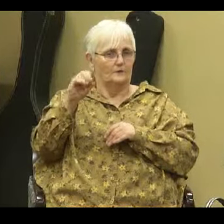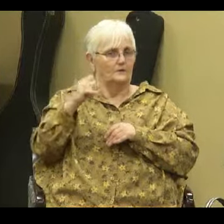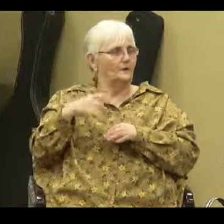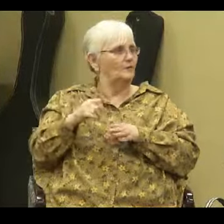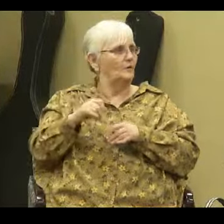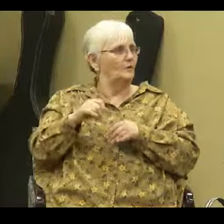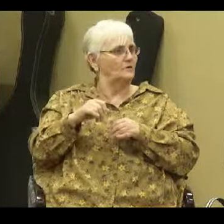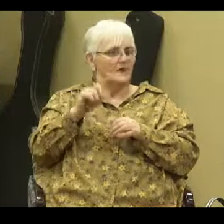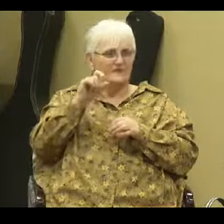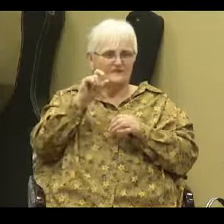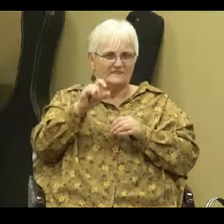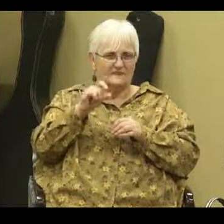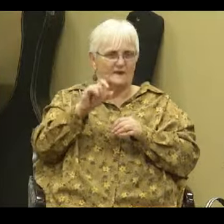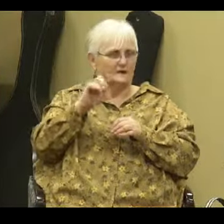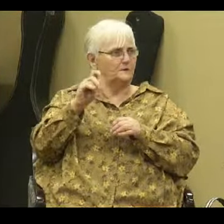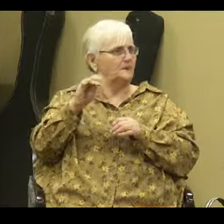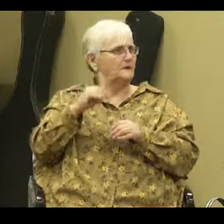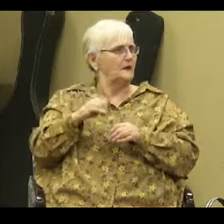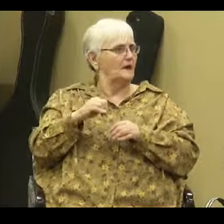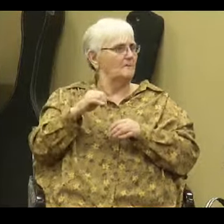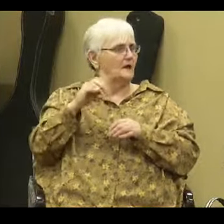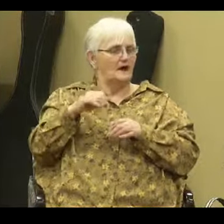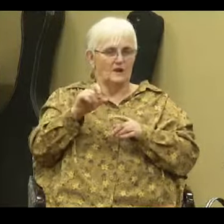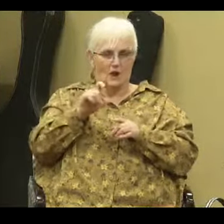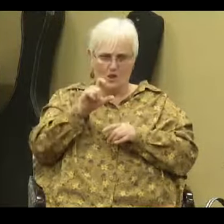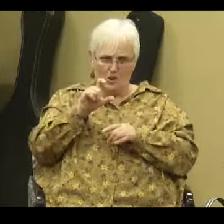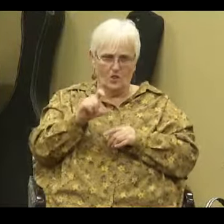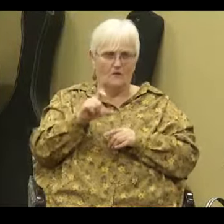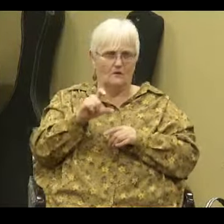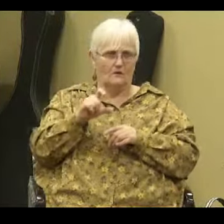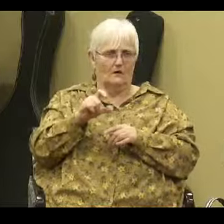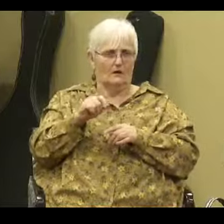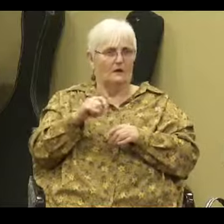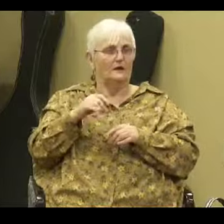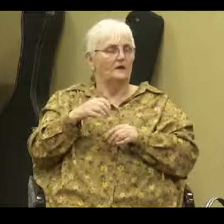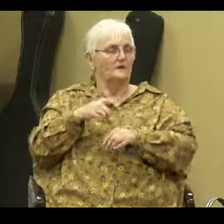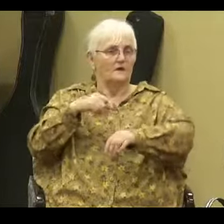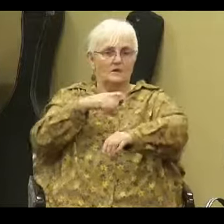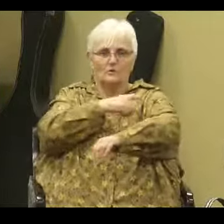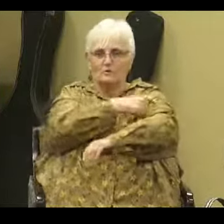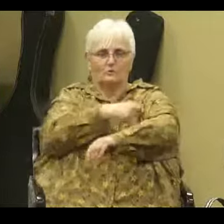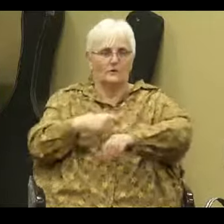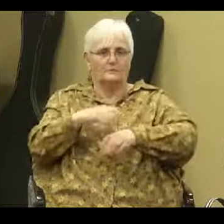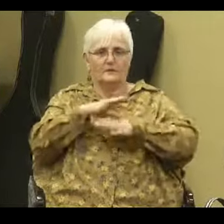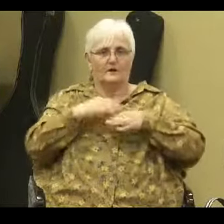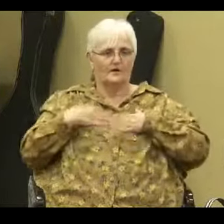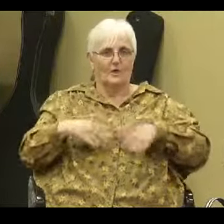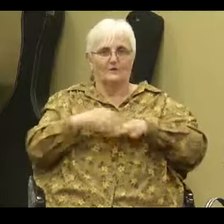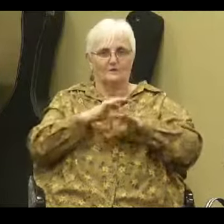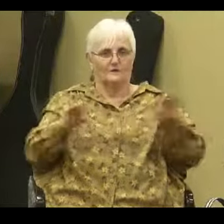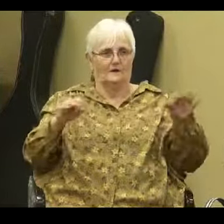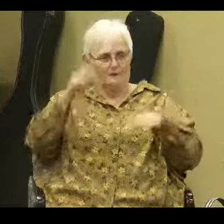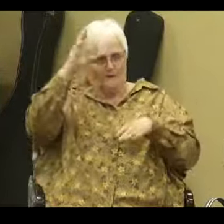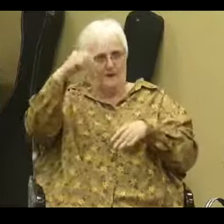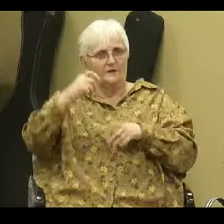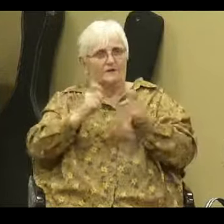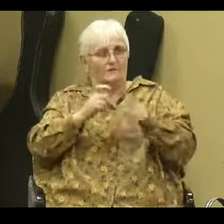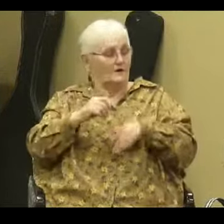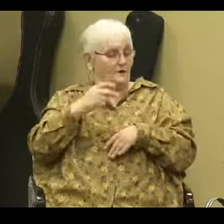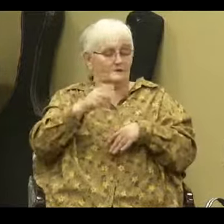thick stem and I mean, they're long and you know, they'll rip your clothes off, man. If you're running and you don't see them, they'll